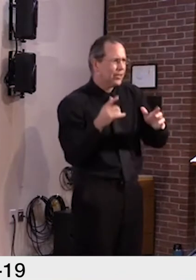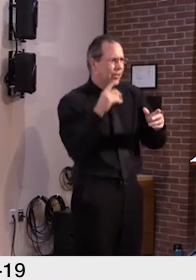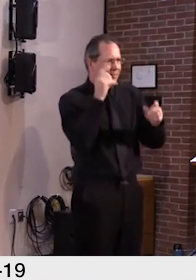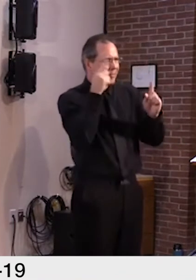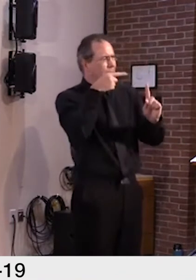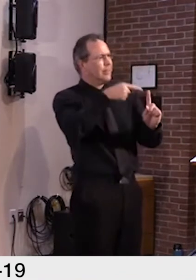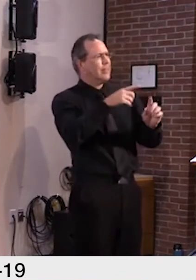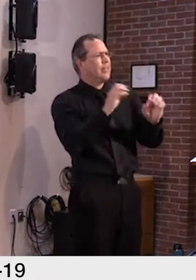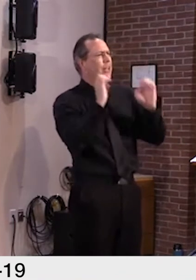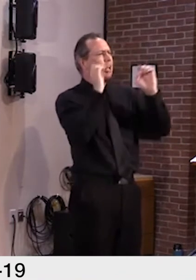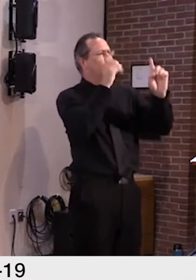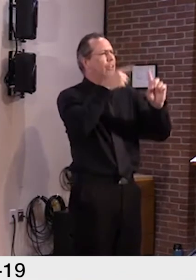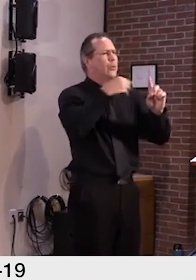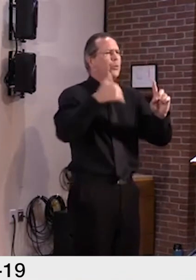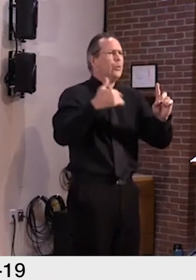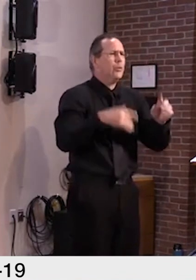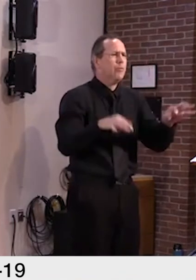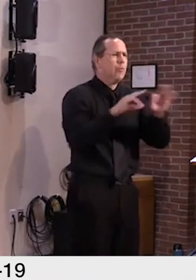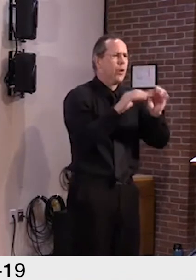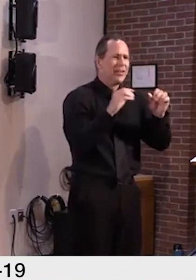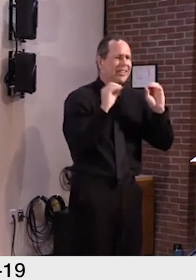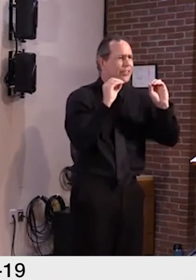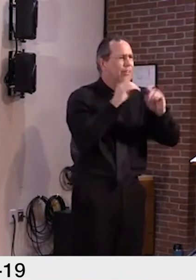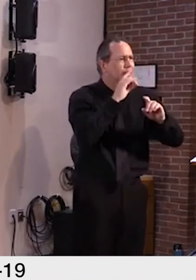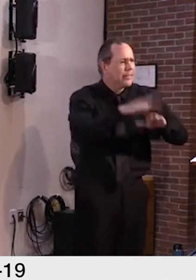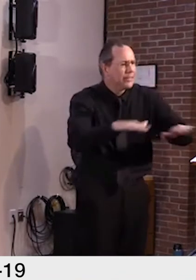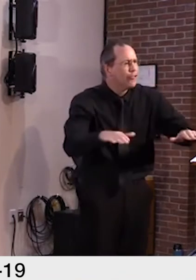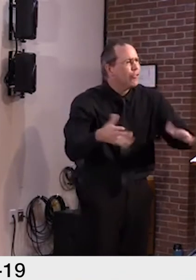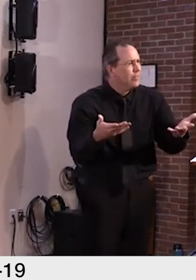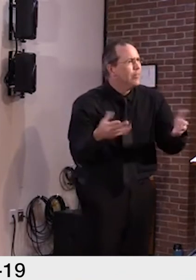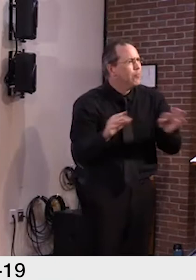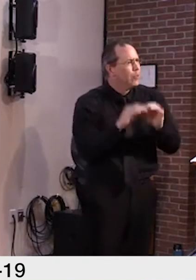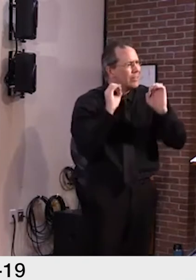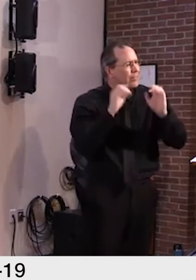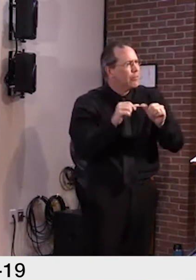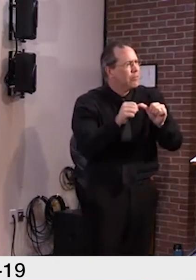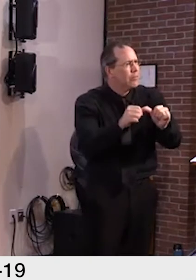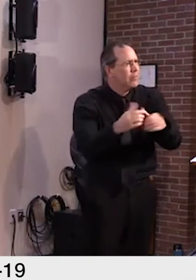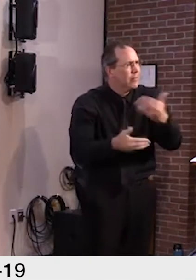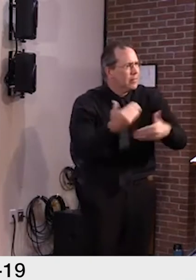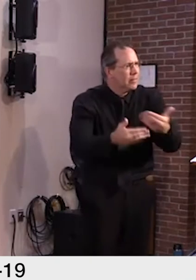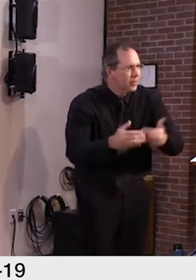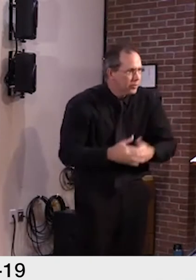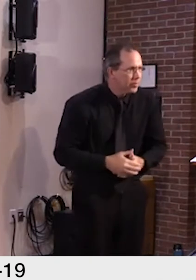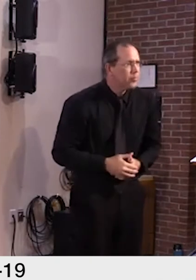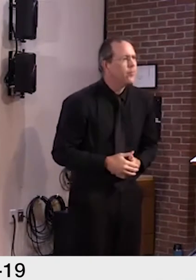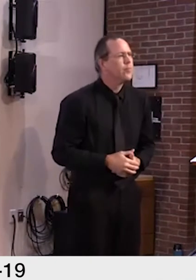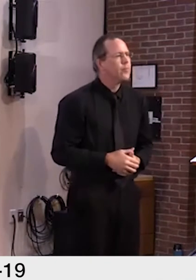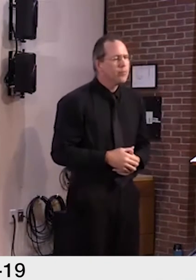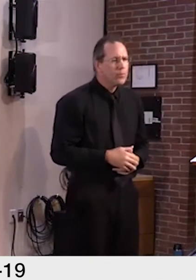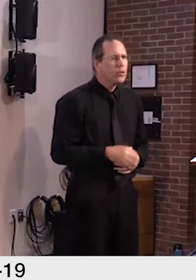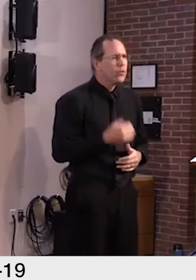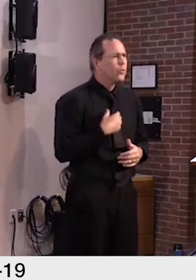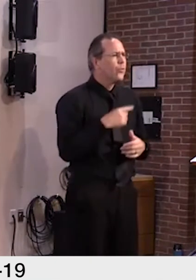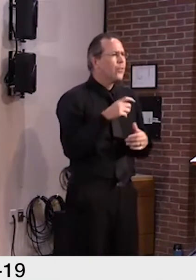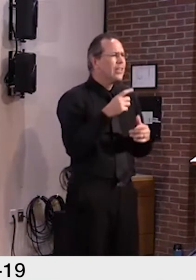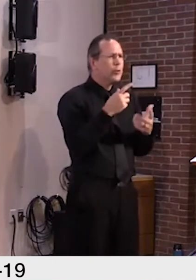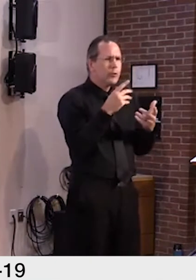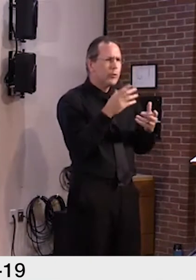This will require us to begin to address the impact of the emergency and design intervention strategies to address the educational needs of students.